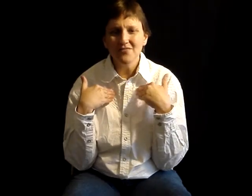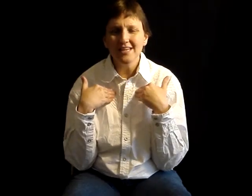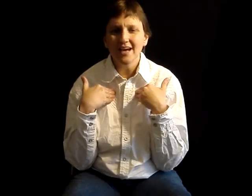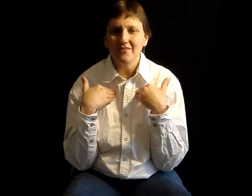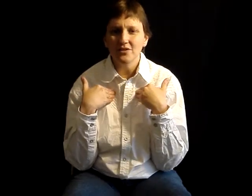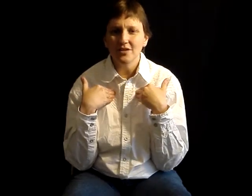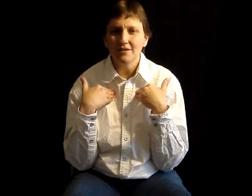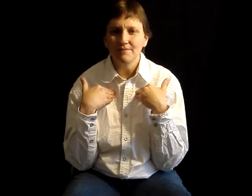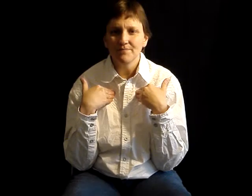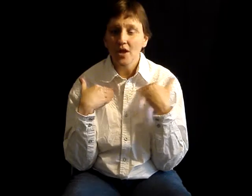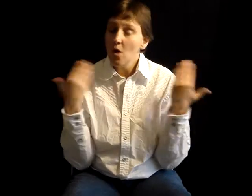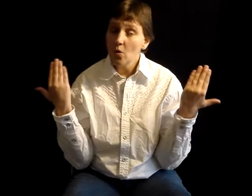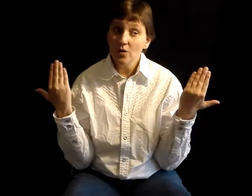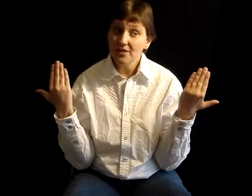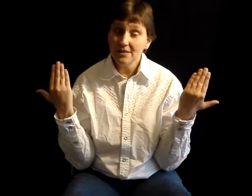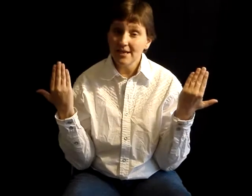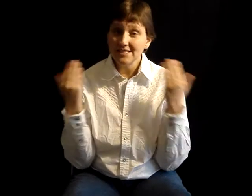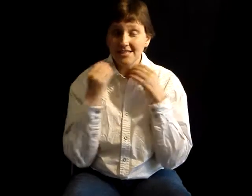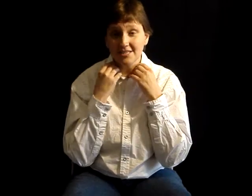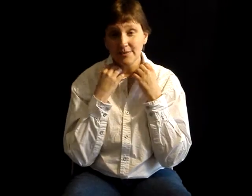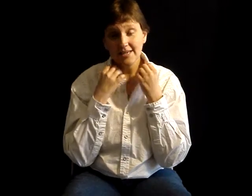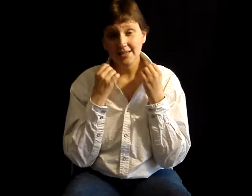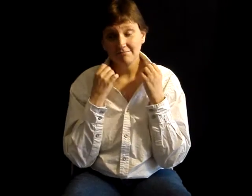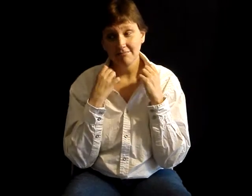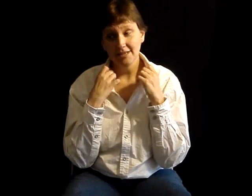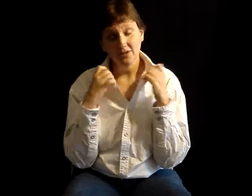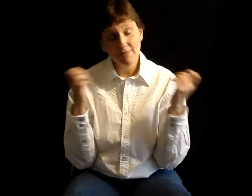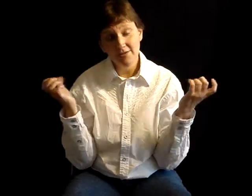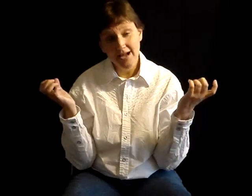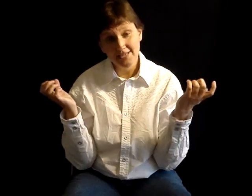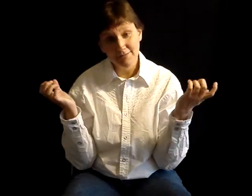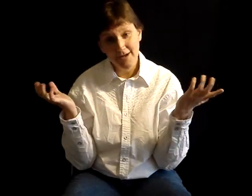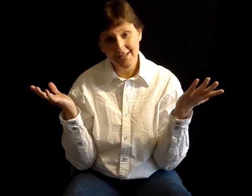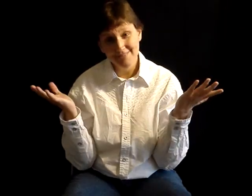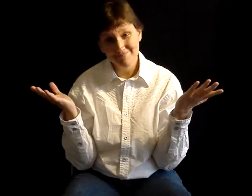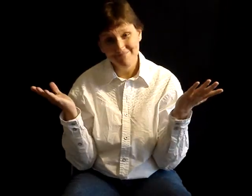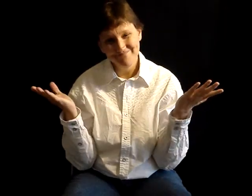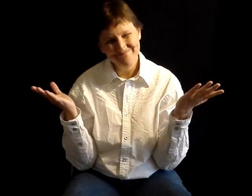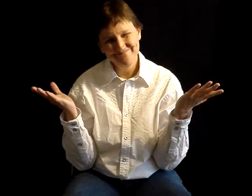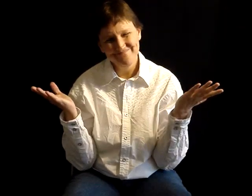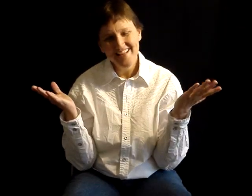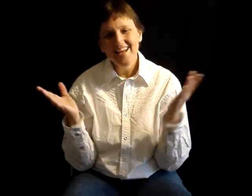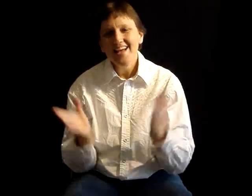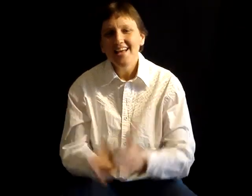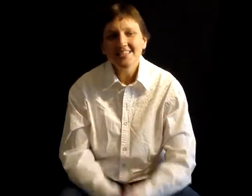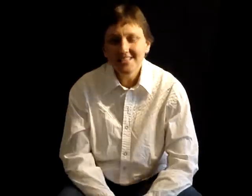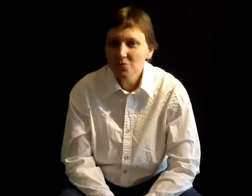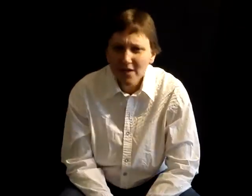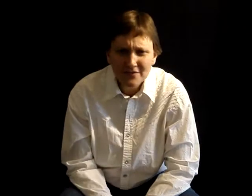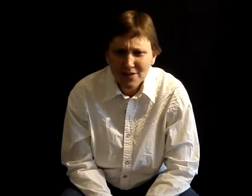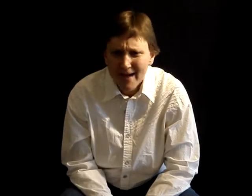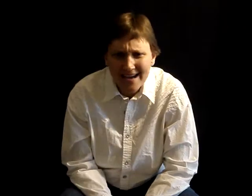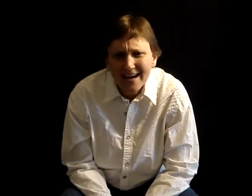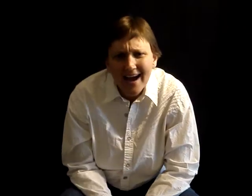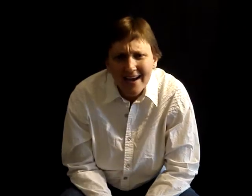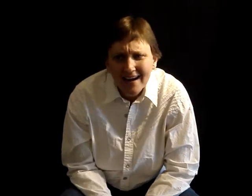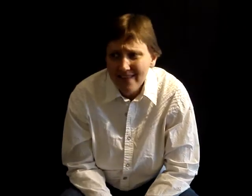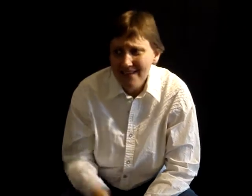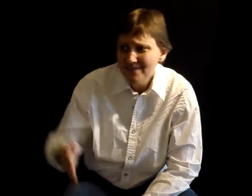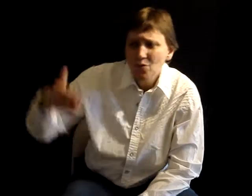defending I View It? The only thing that makes sense to me, you know, in my rational mind, is that he's working for the bad guy. I think he's